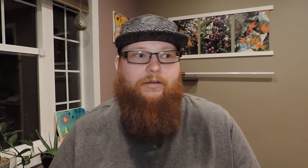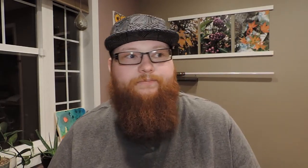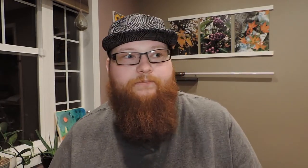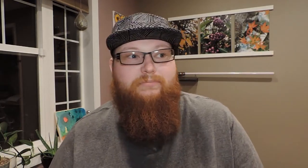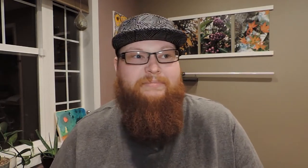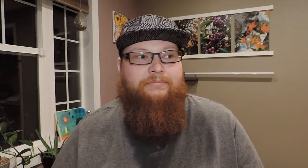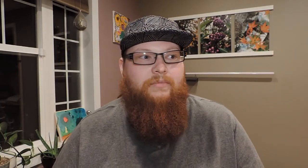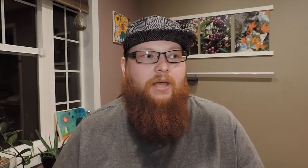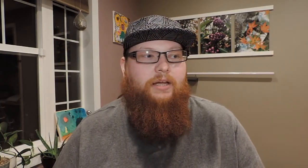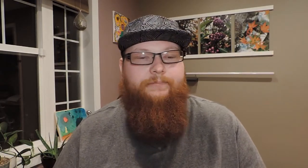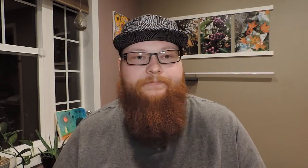there. Um,